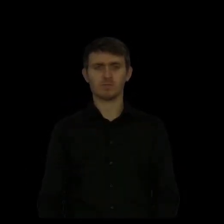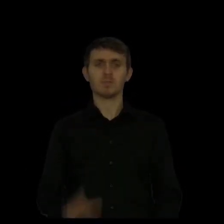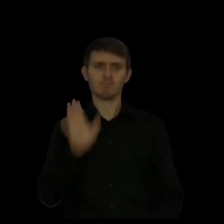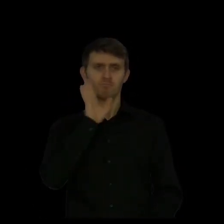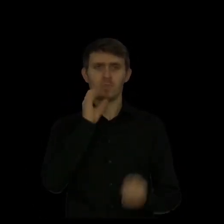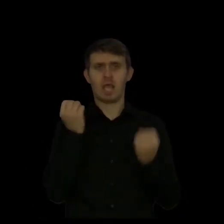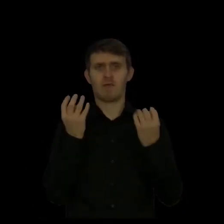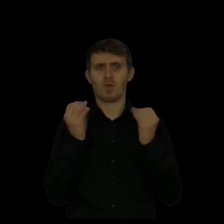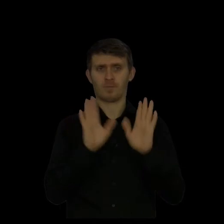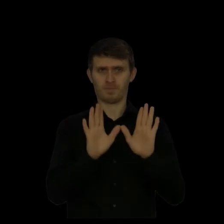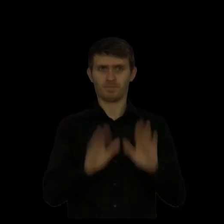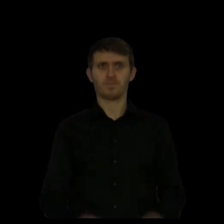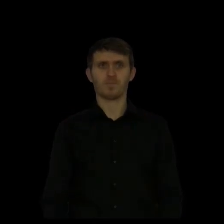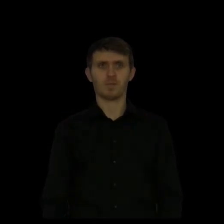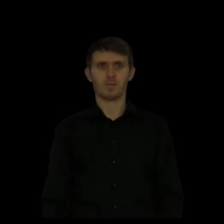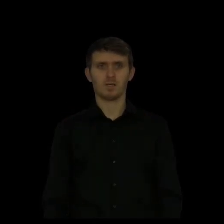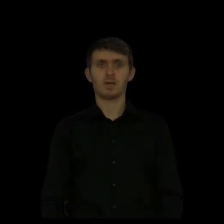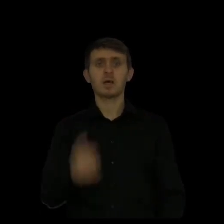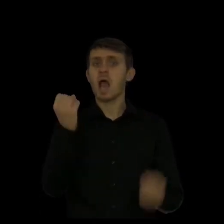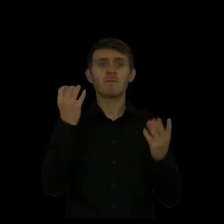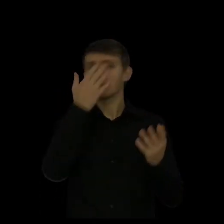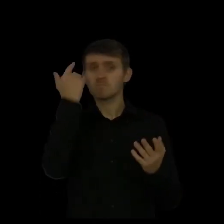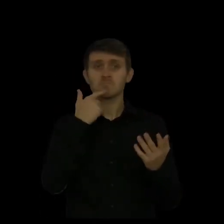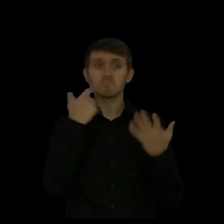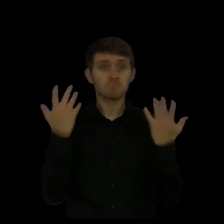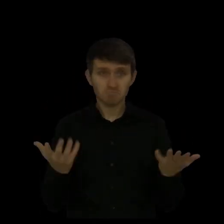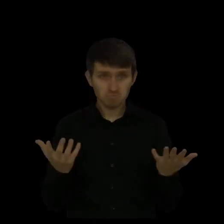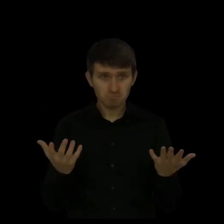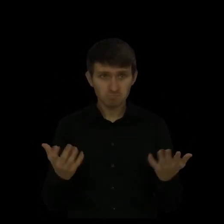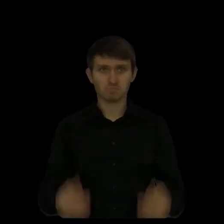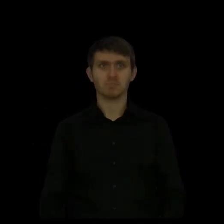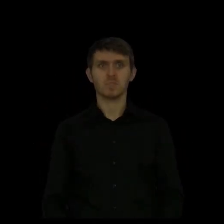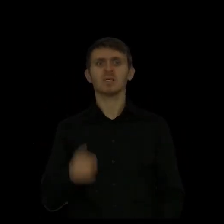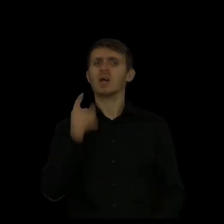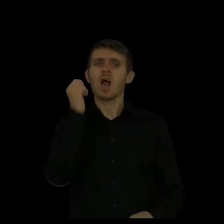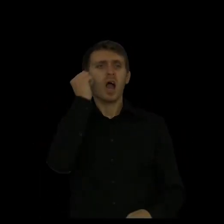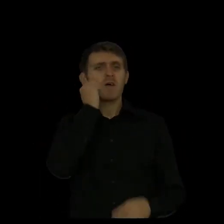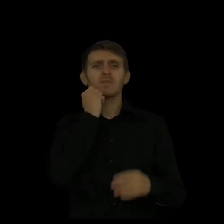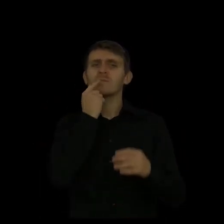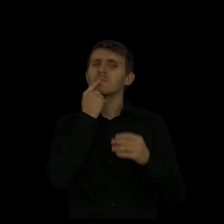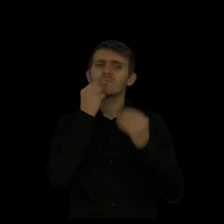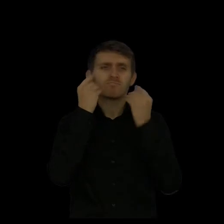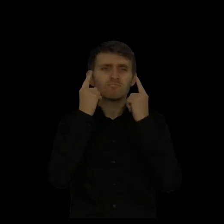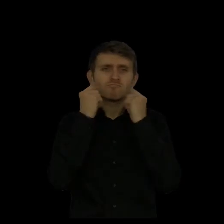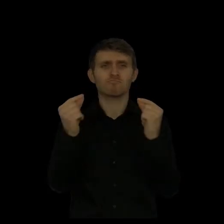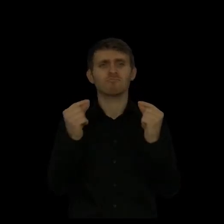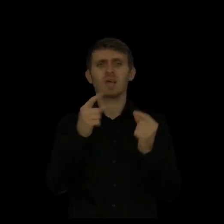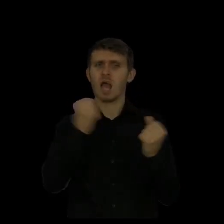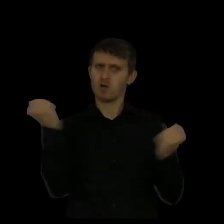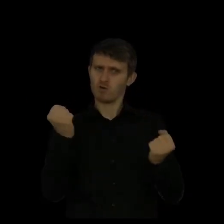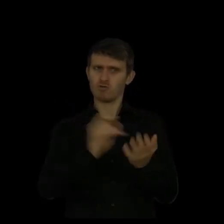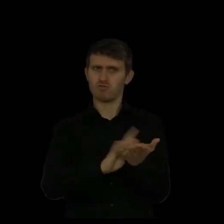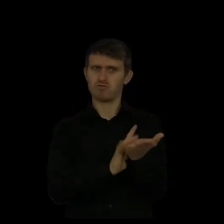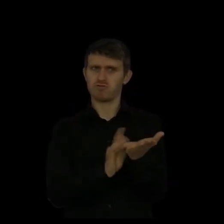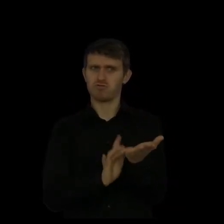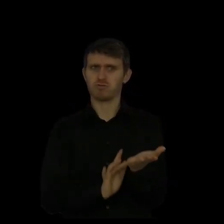a more difficult problem. Well, let's stick with the avocados. And in case you don't know what an avocado is, it's actually a very